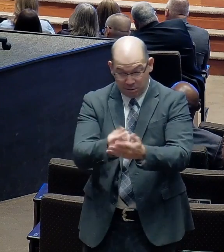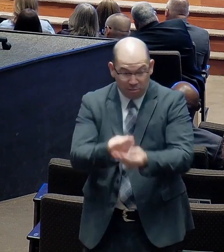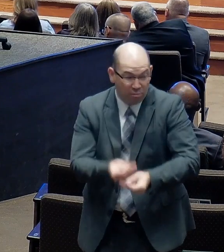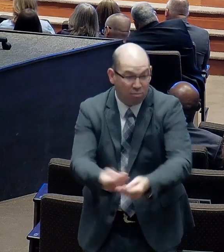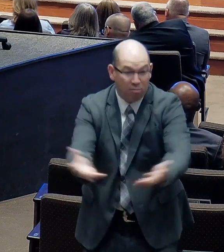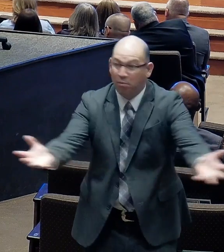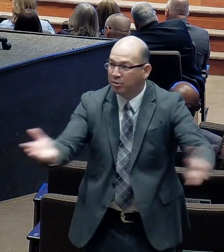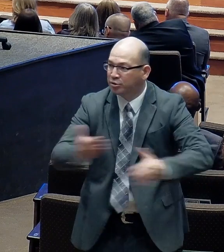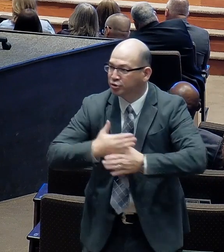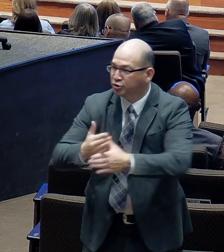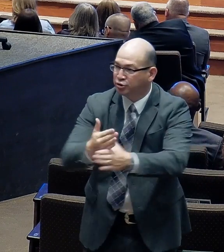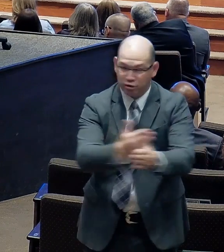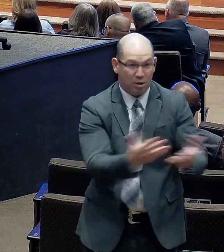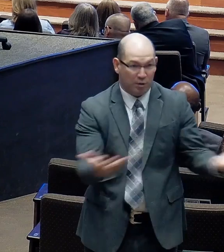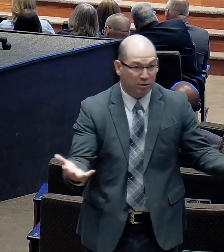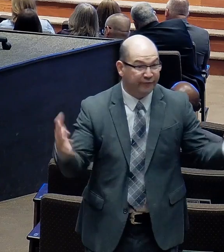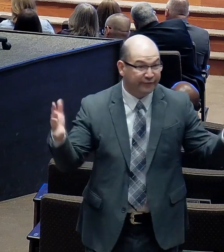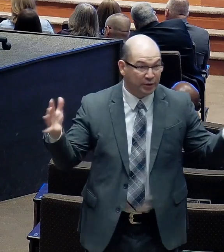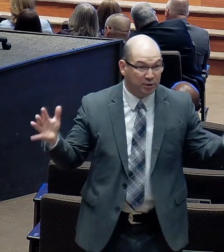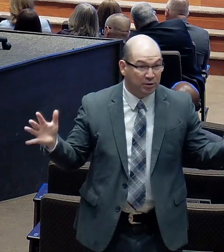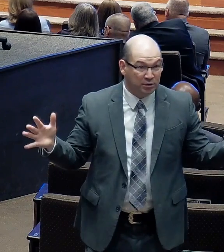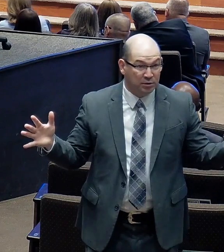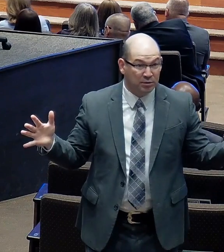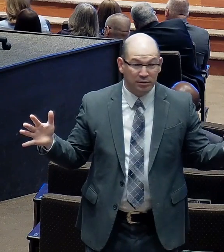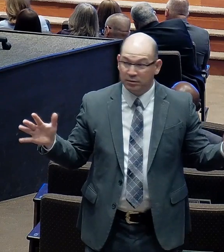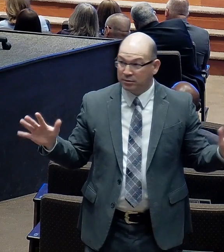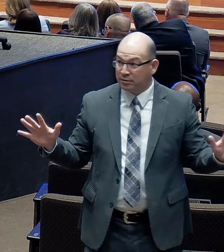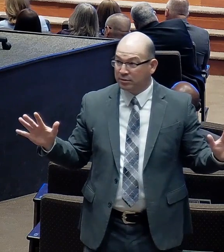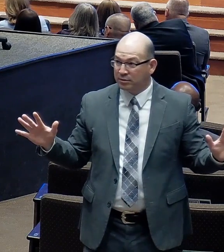of God. With other. People.